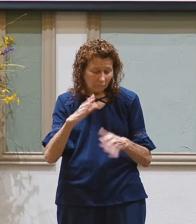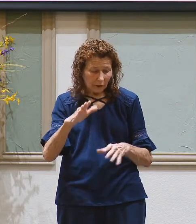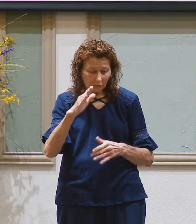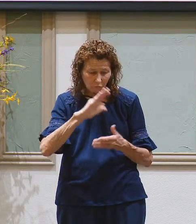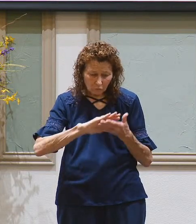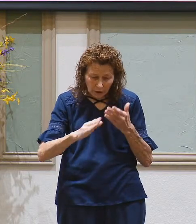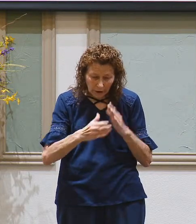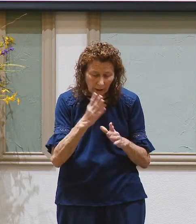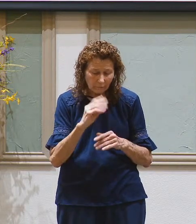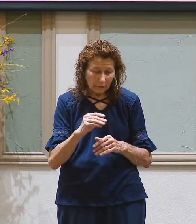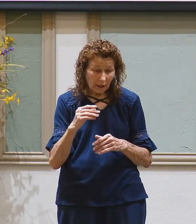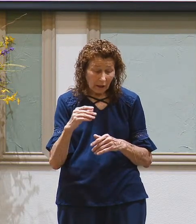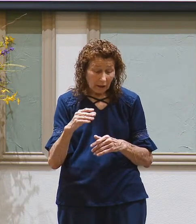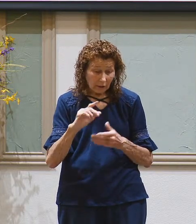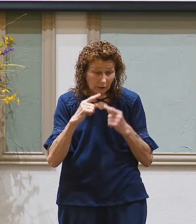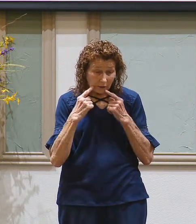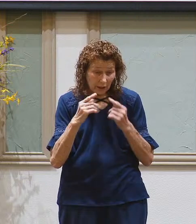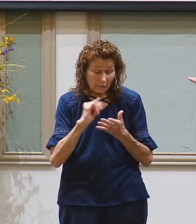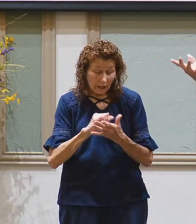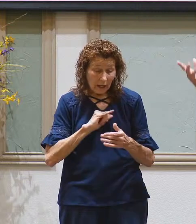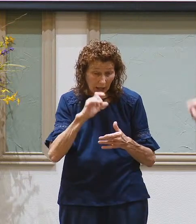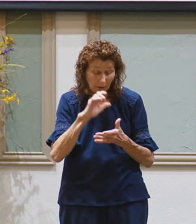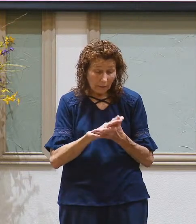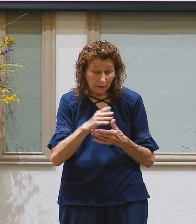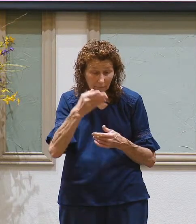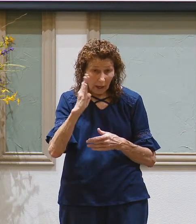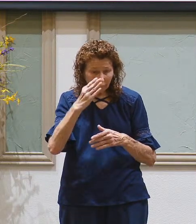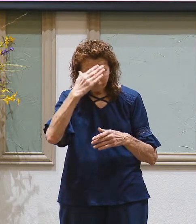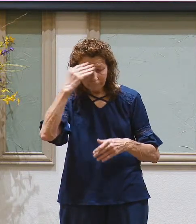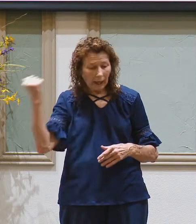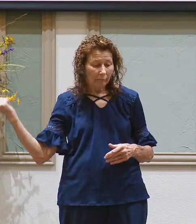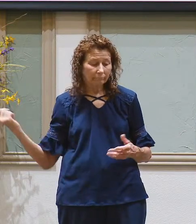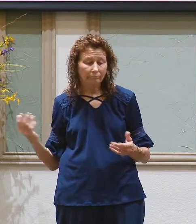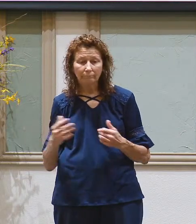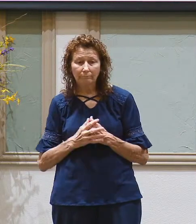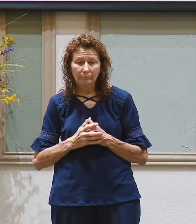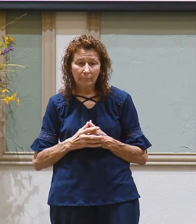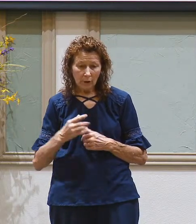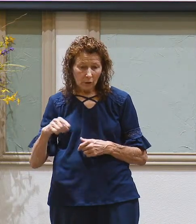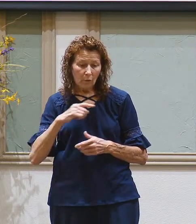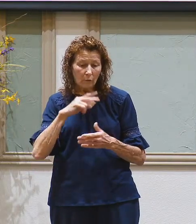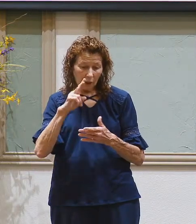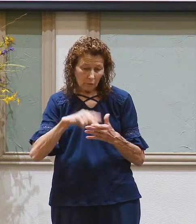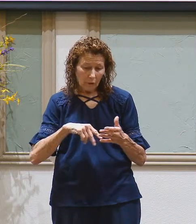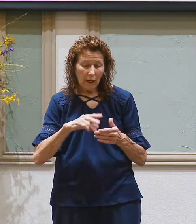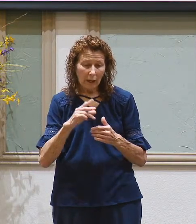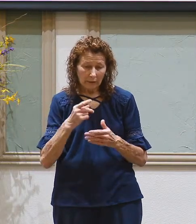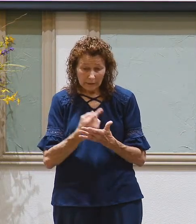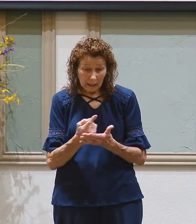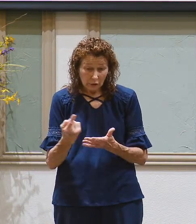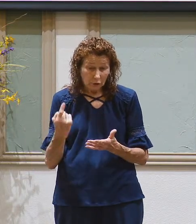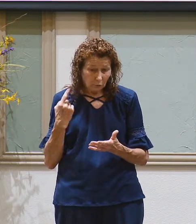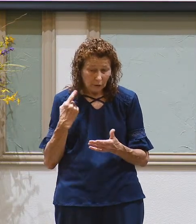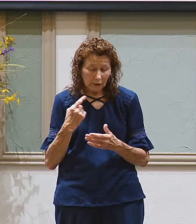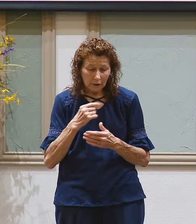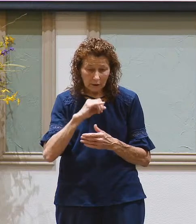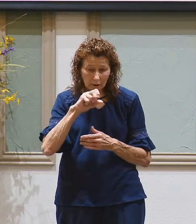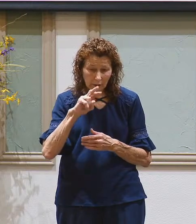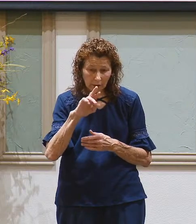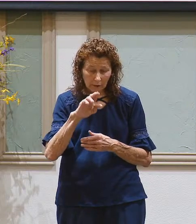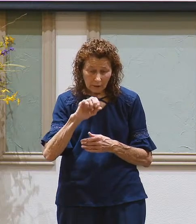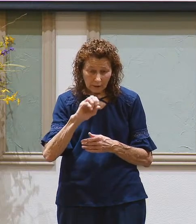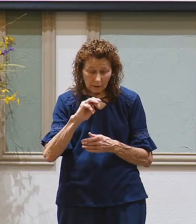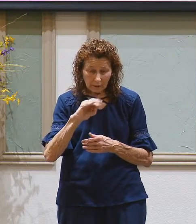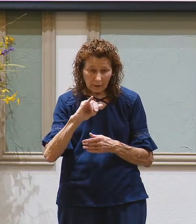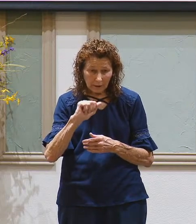forgiven and sin that I believe he's forgotten about we read in our reading this past week Jeremiah chapter 31